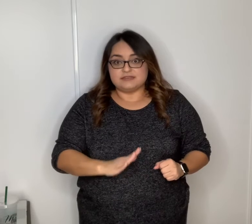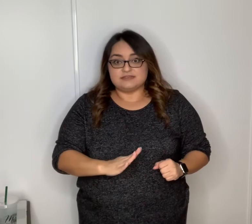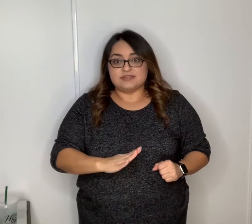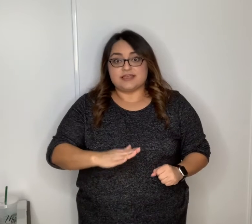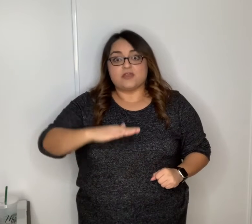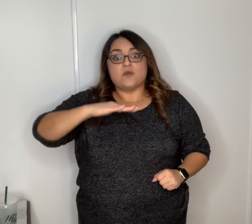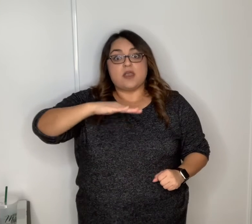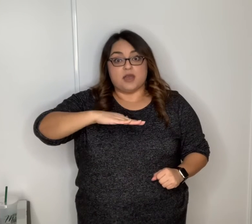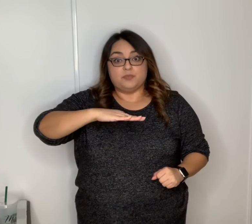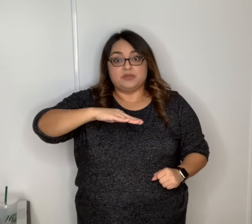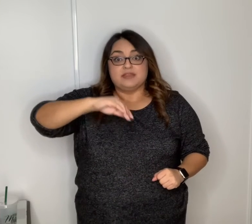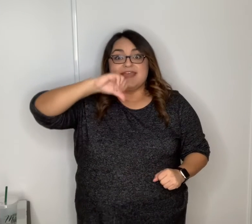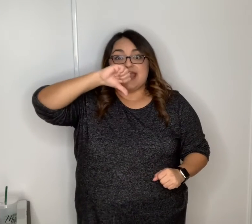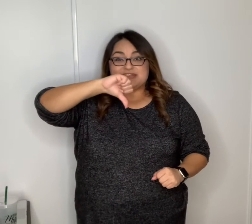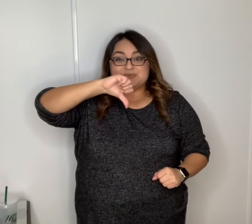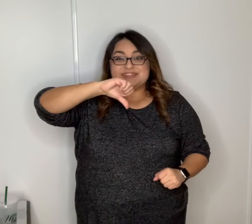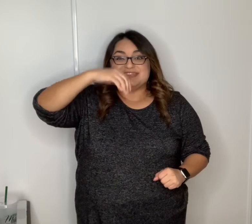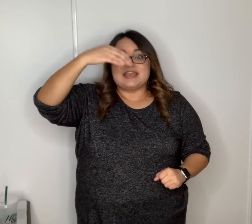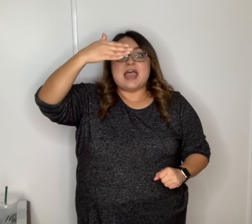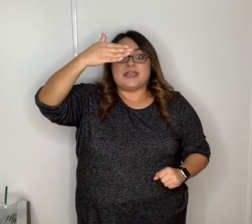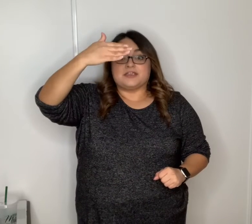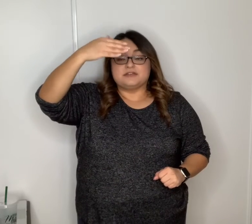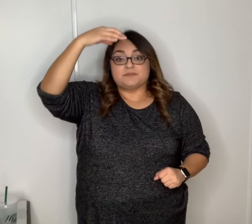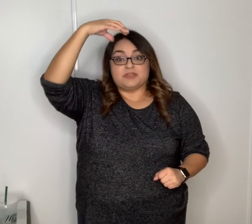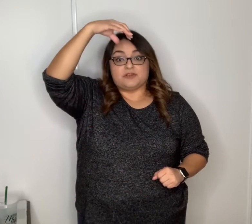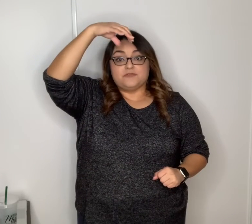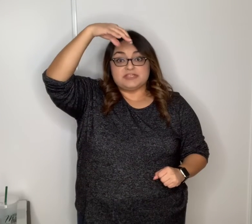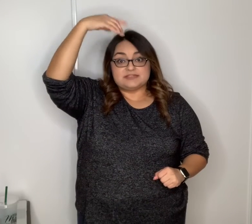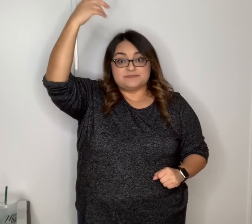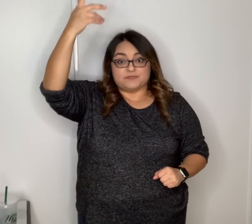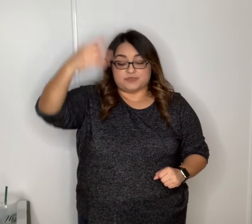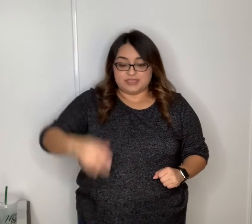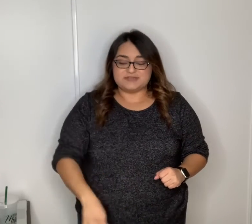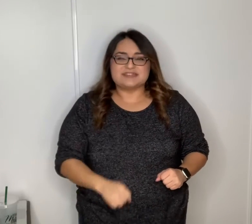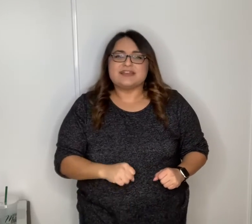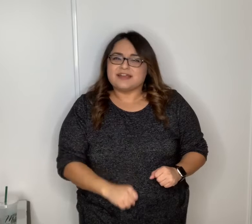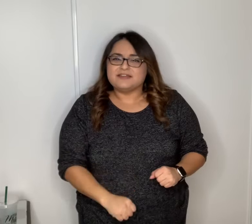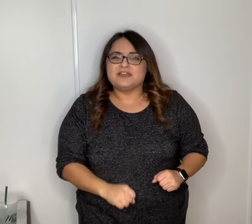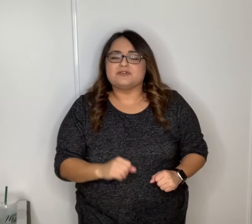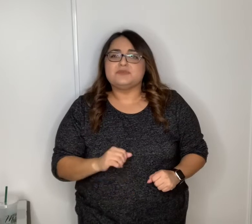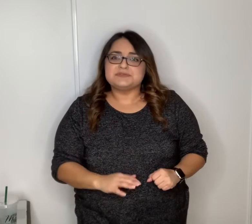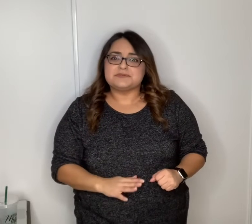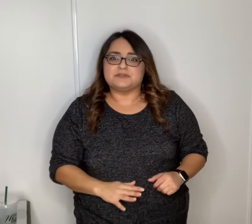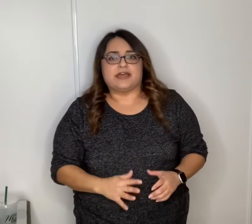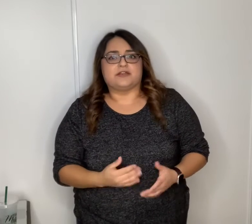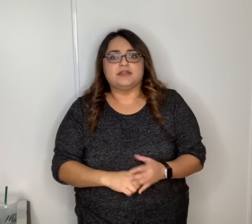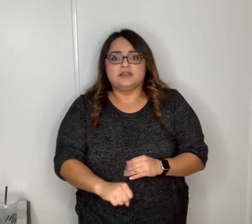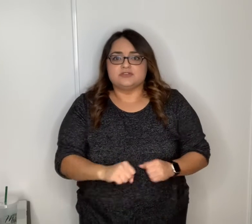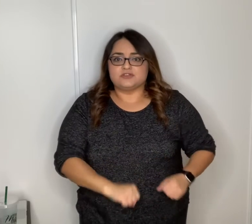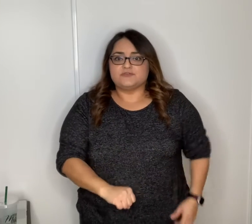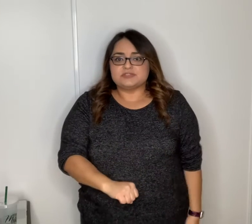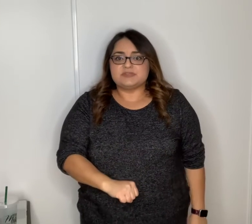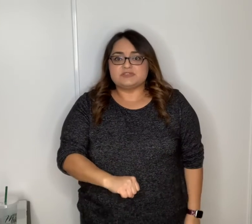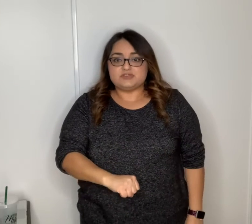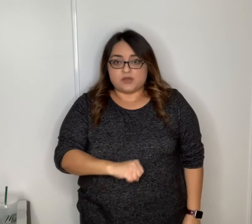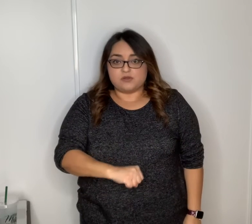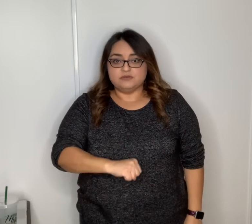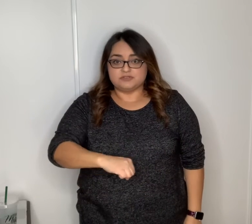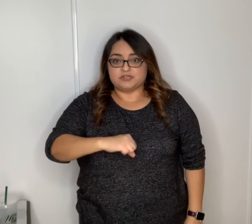that go up as we sing higher in our voice okay so it's kind of like a musical letter so the first one is doe you're gonna